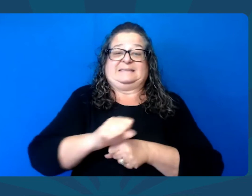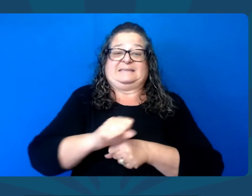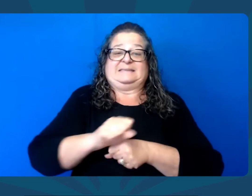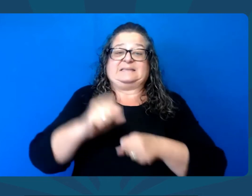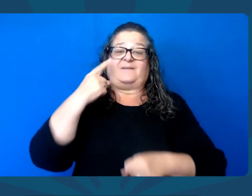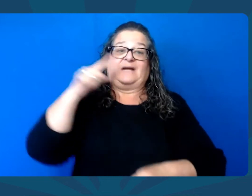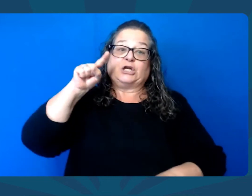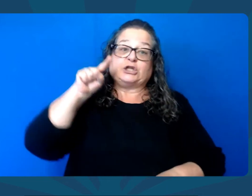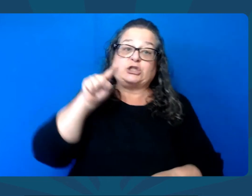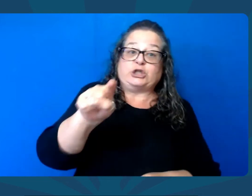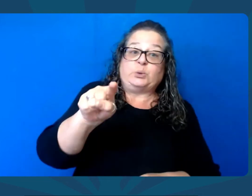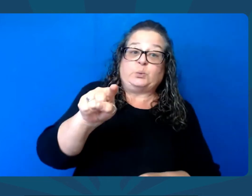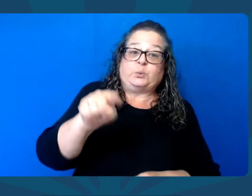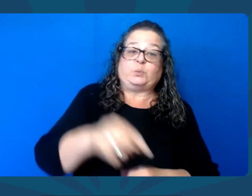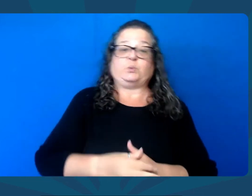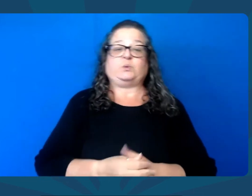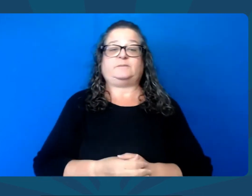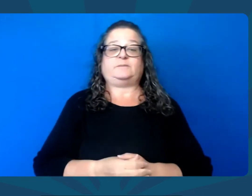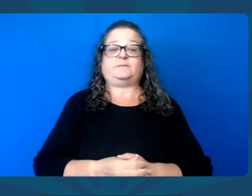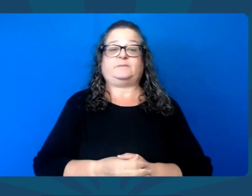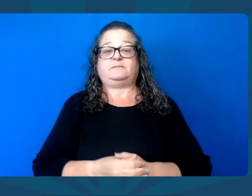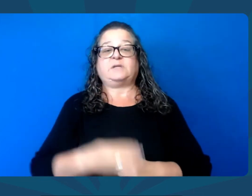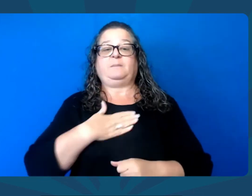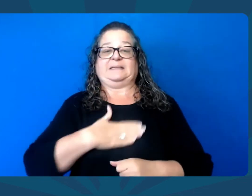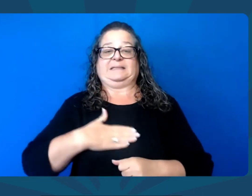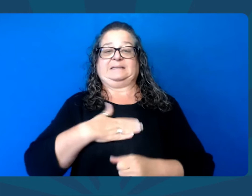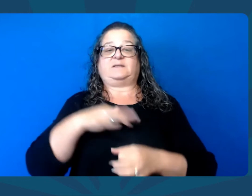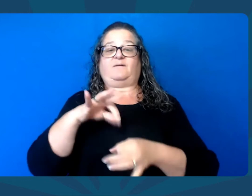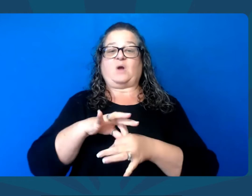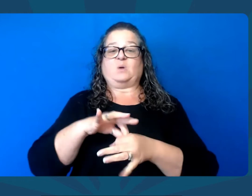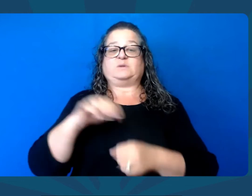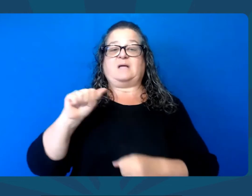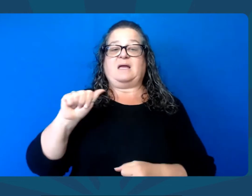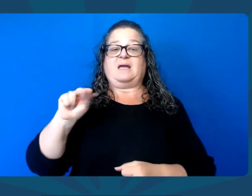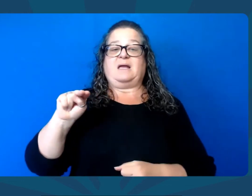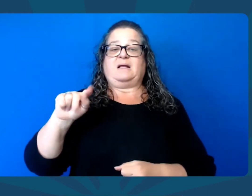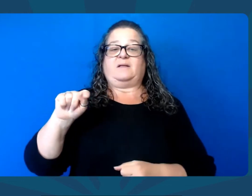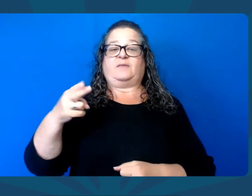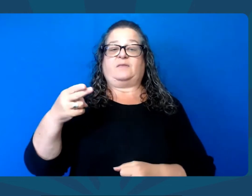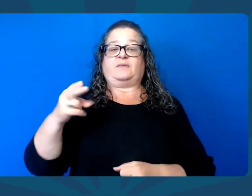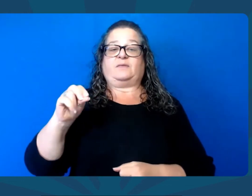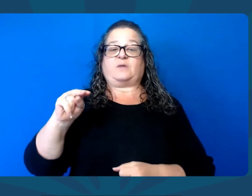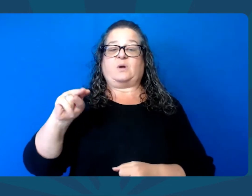of the Taxpayer Award. And I never forget that I work exclusively for you. you.